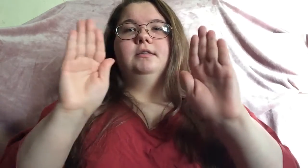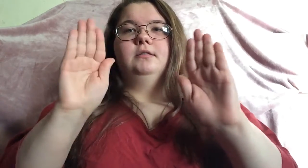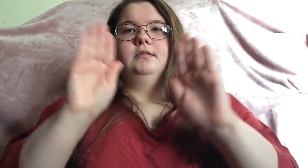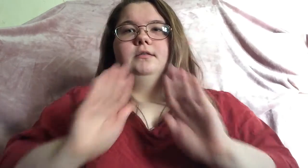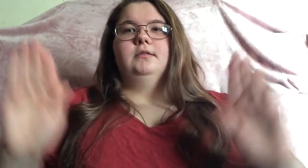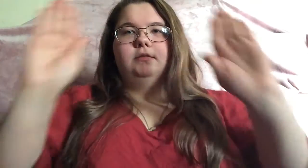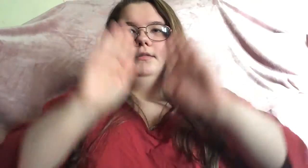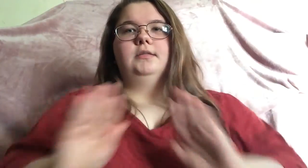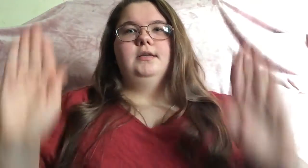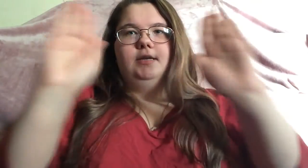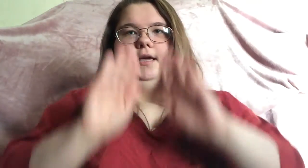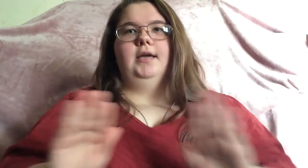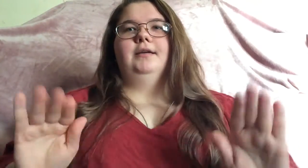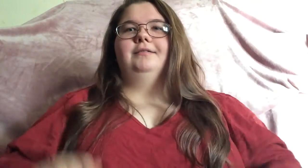friday sunday